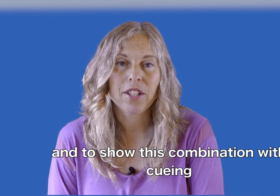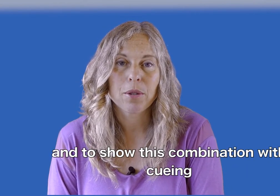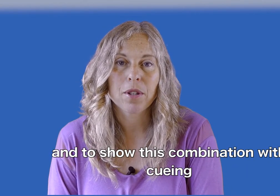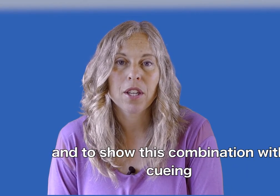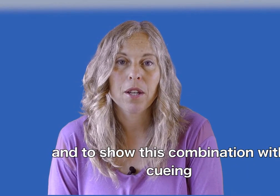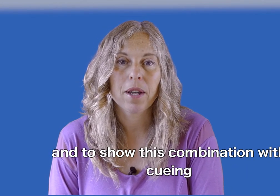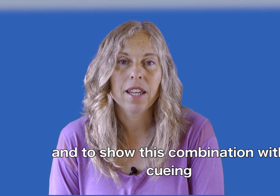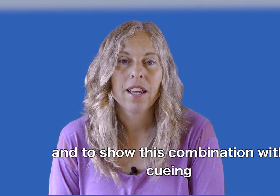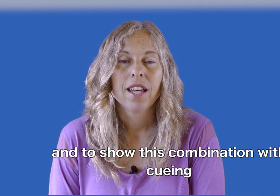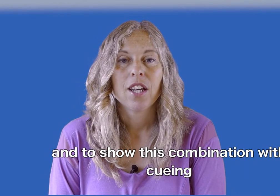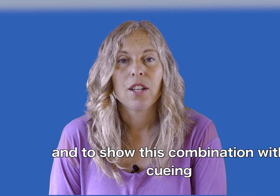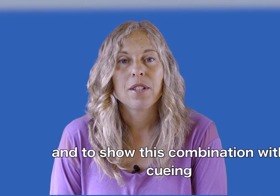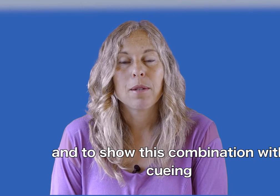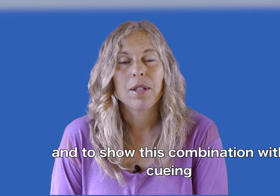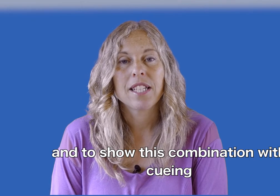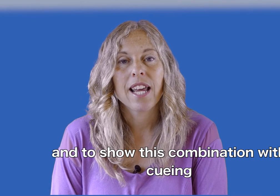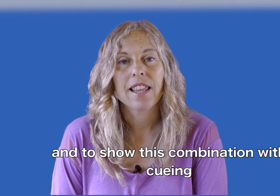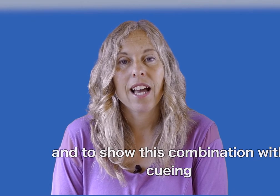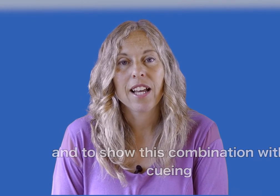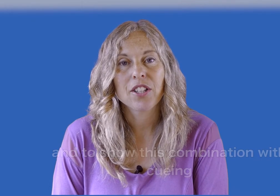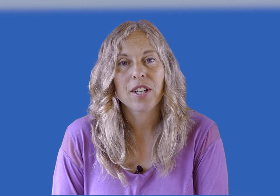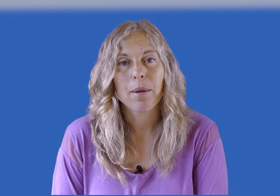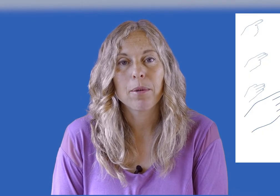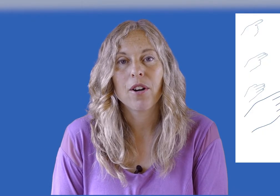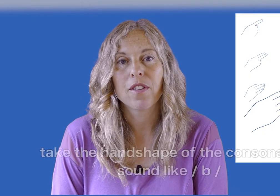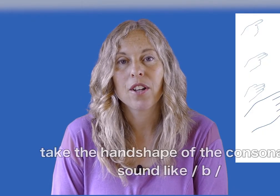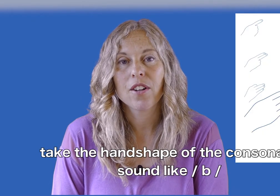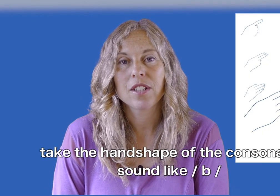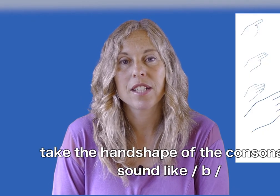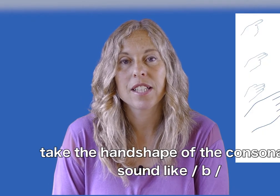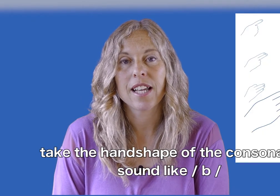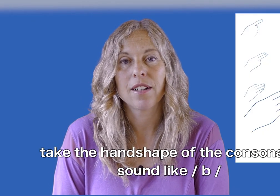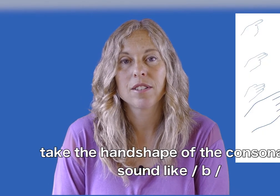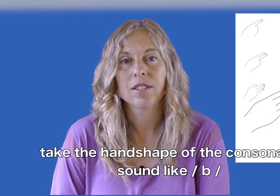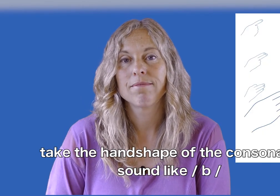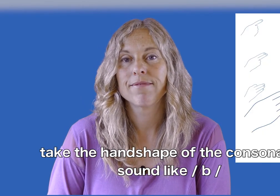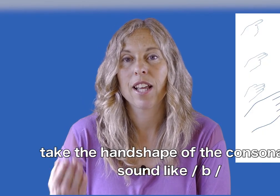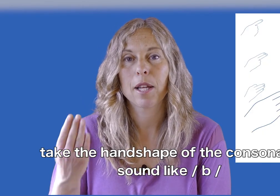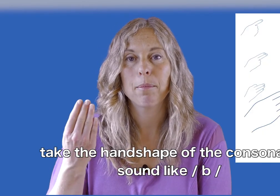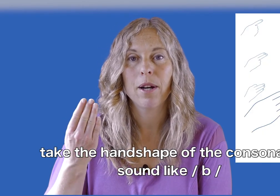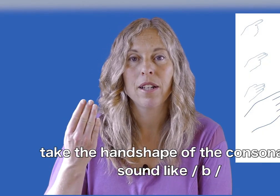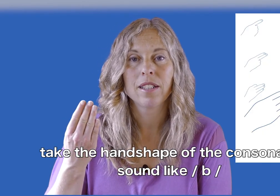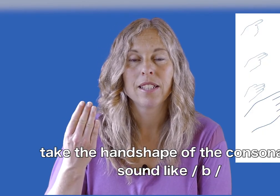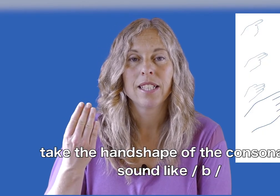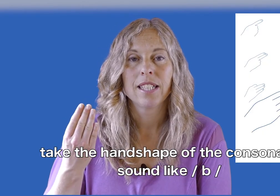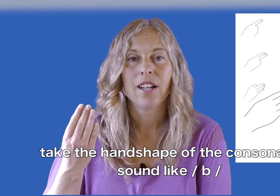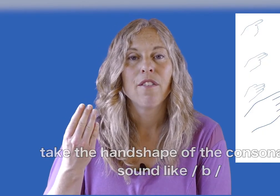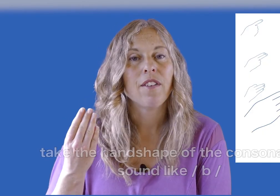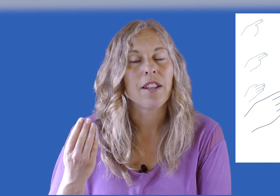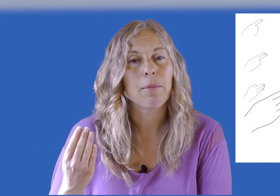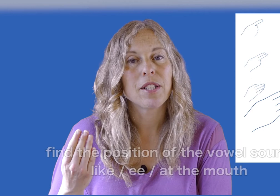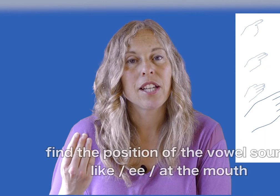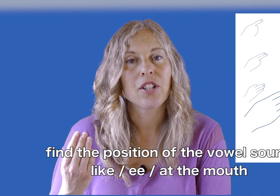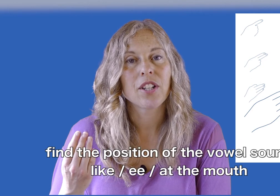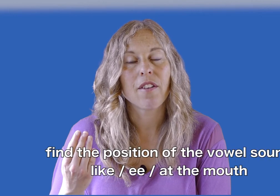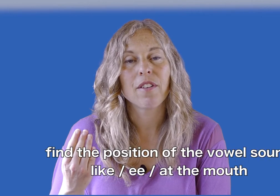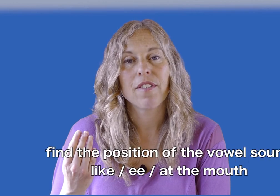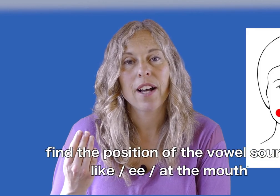with cueing, you simply take the handshape of the consonant sound like B, find the position of the vowel